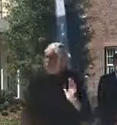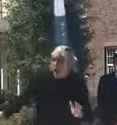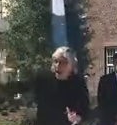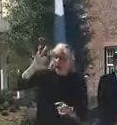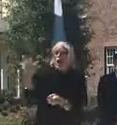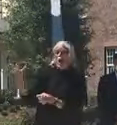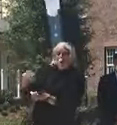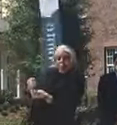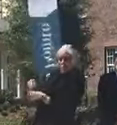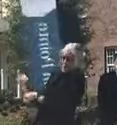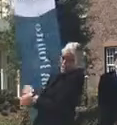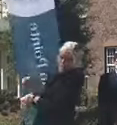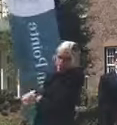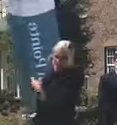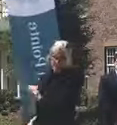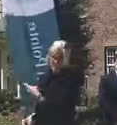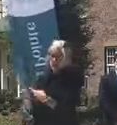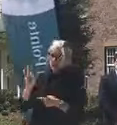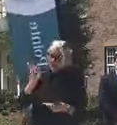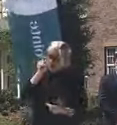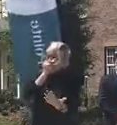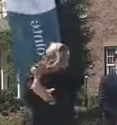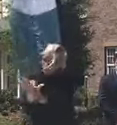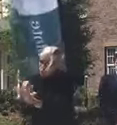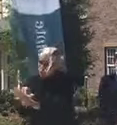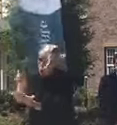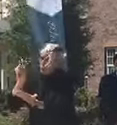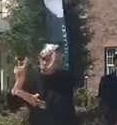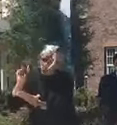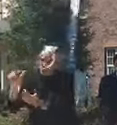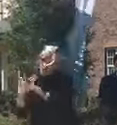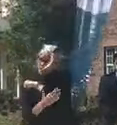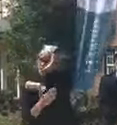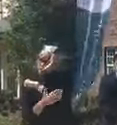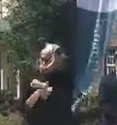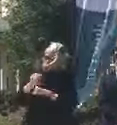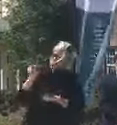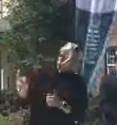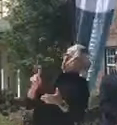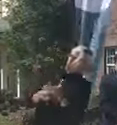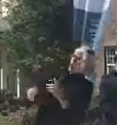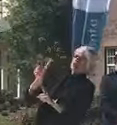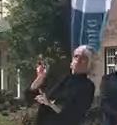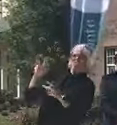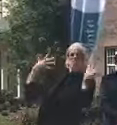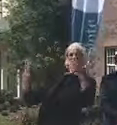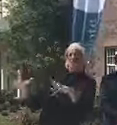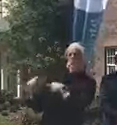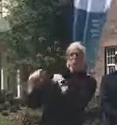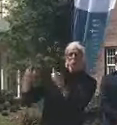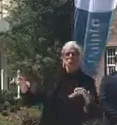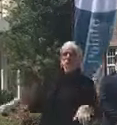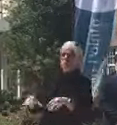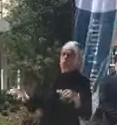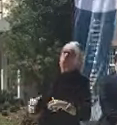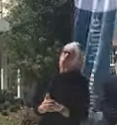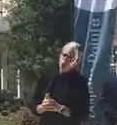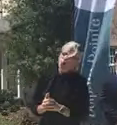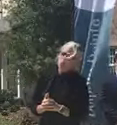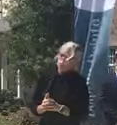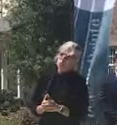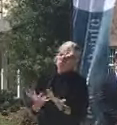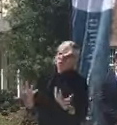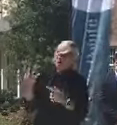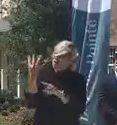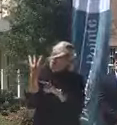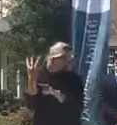numbers. But if you look at just Duval County and look at what they've done, they've had really, I mean, sometimes four cases,